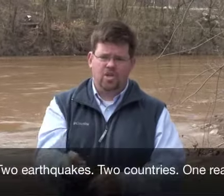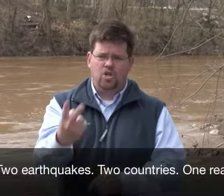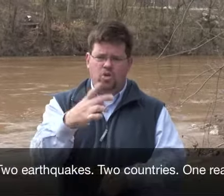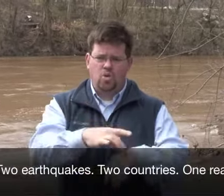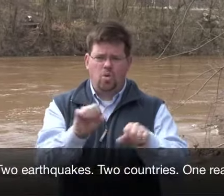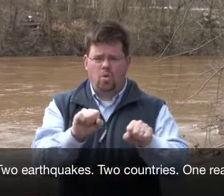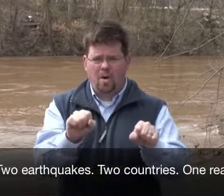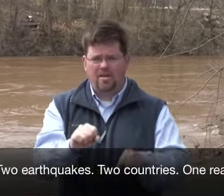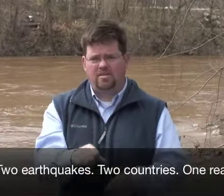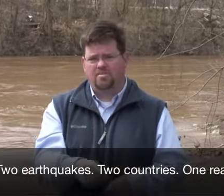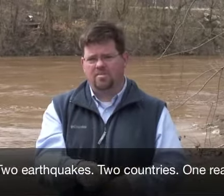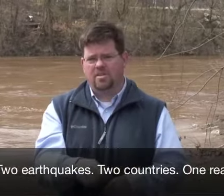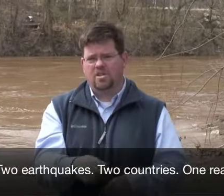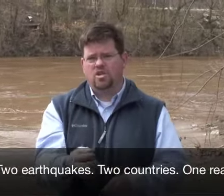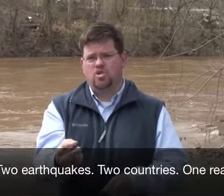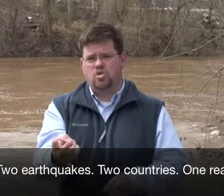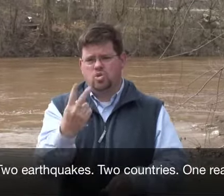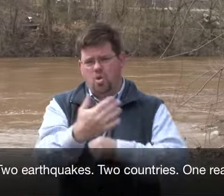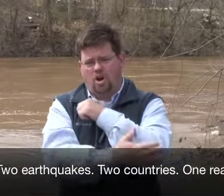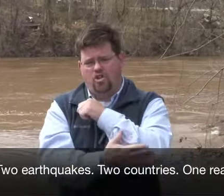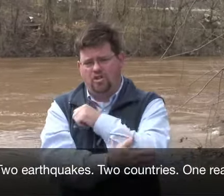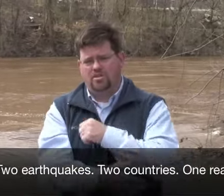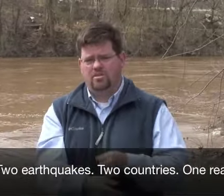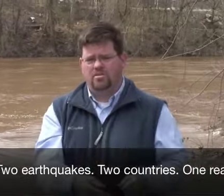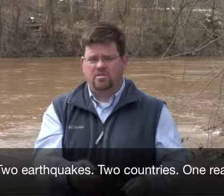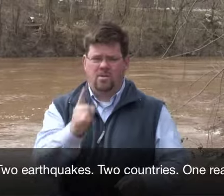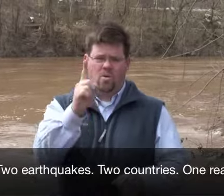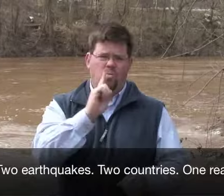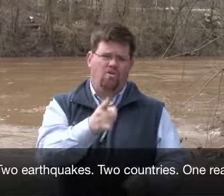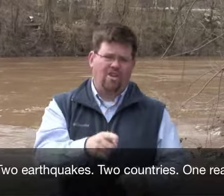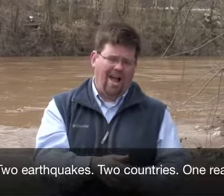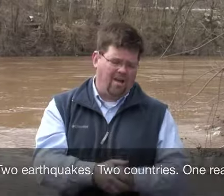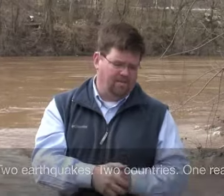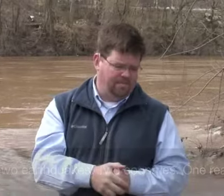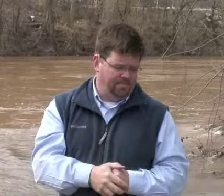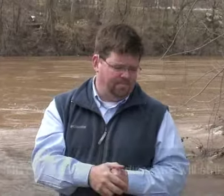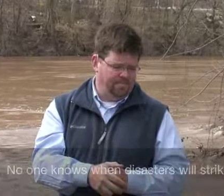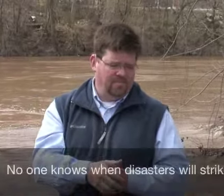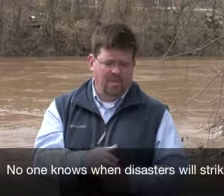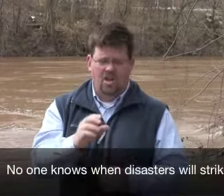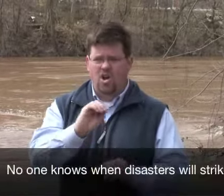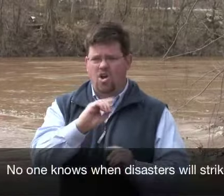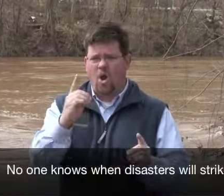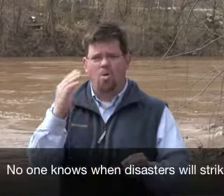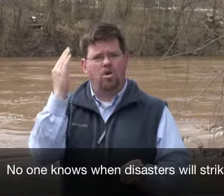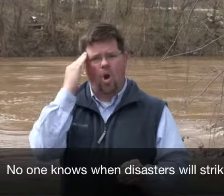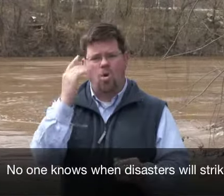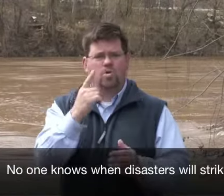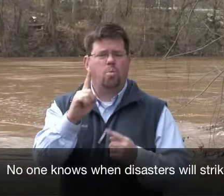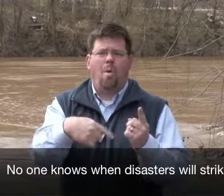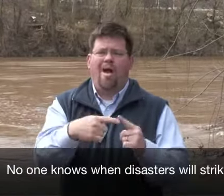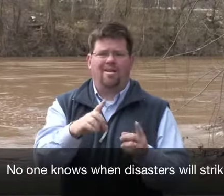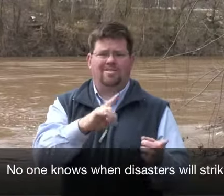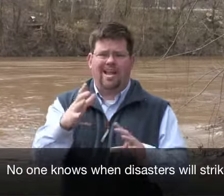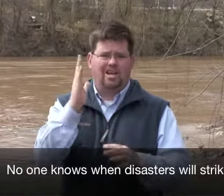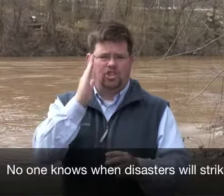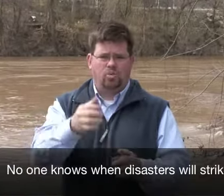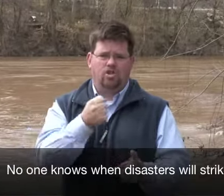Two earthquakes, two countries, one reality. No one knows when disasters will